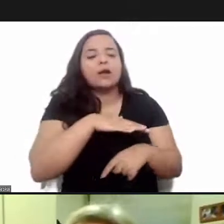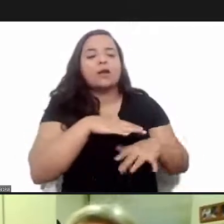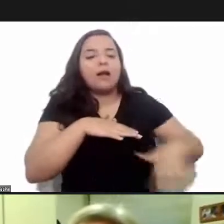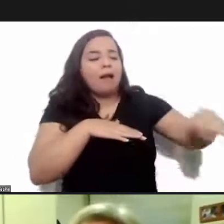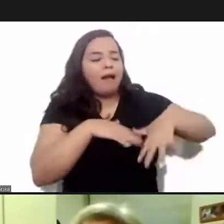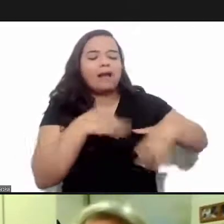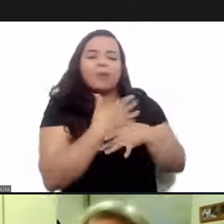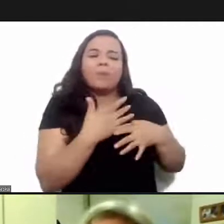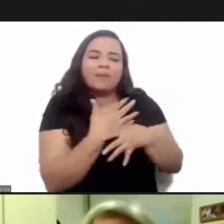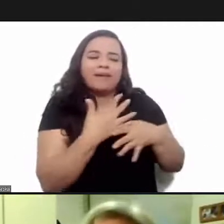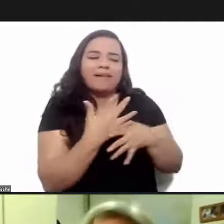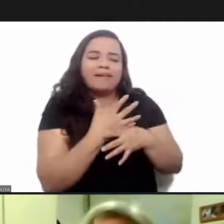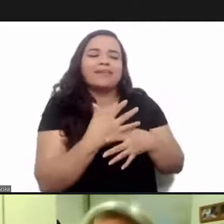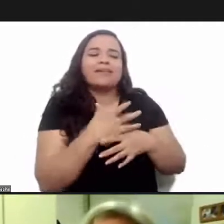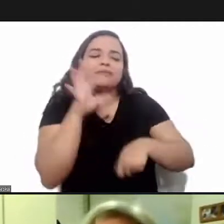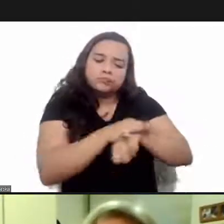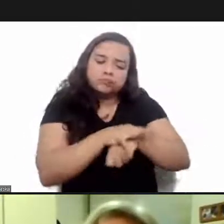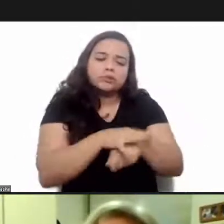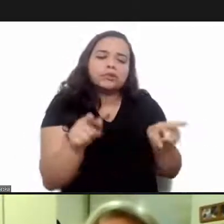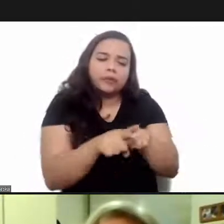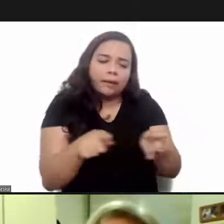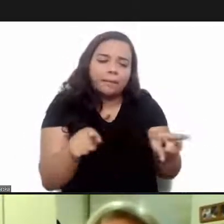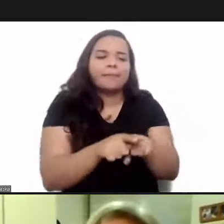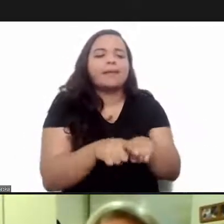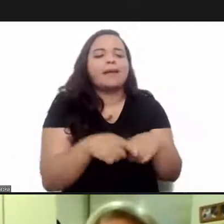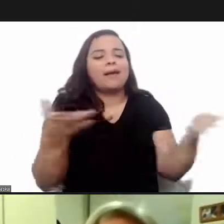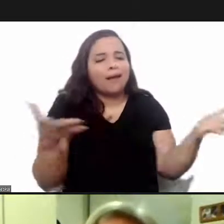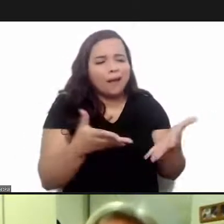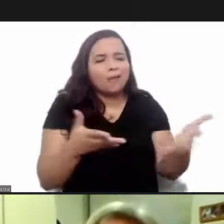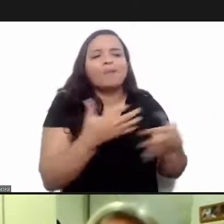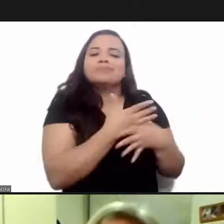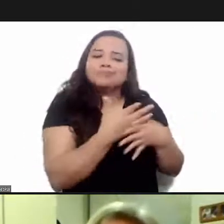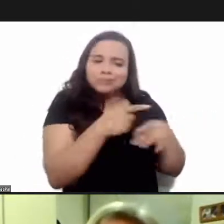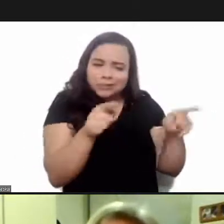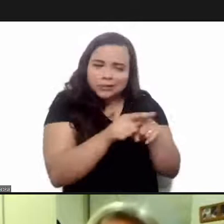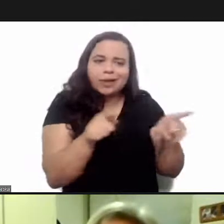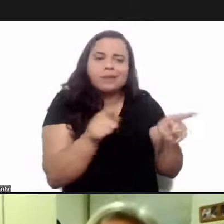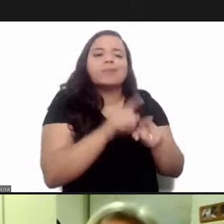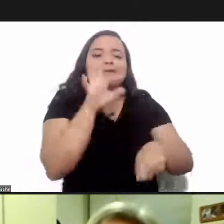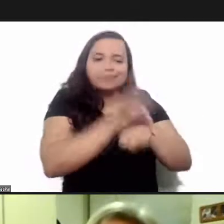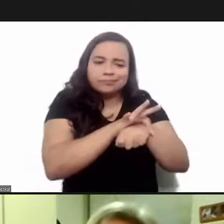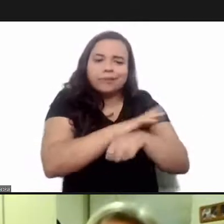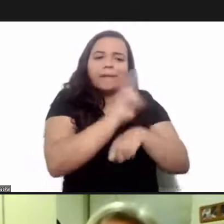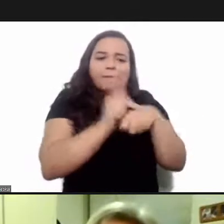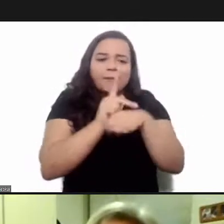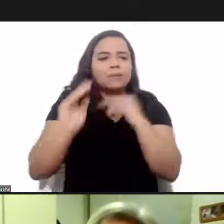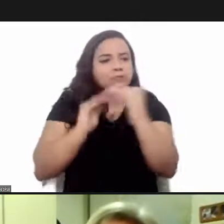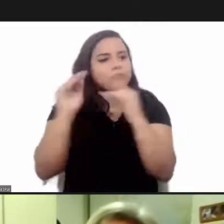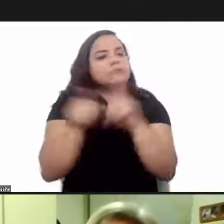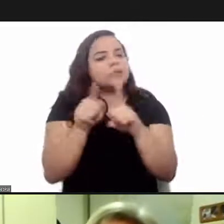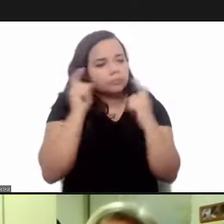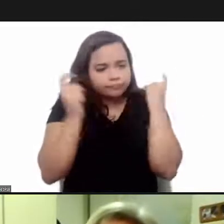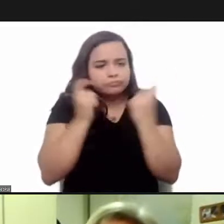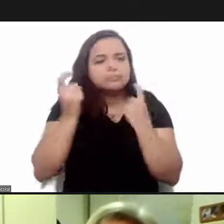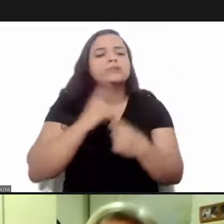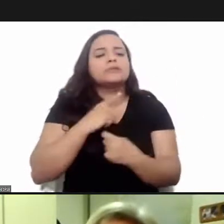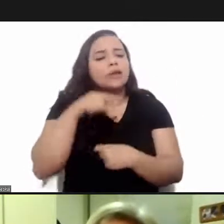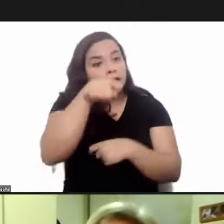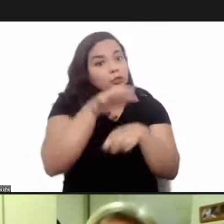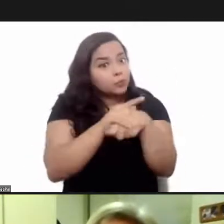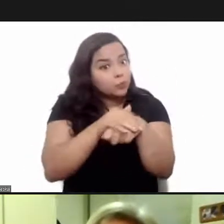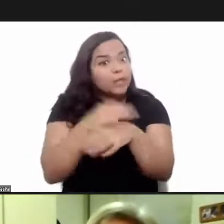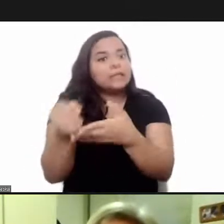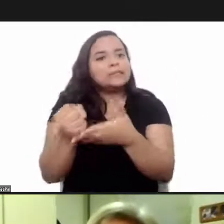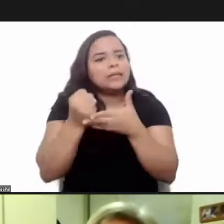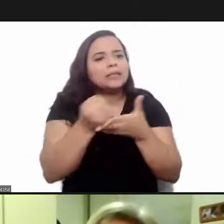essentially rural and now it's a urban concern in the larger cities in the developed countries including in the developed countries